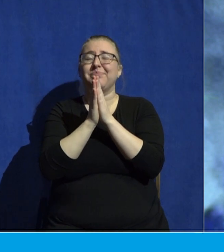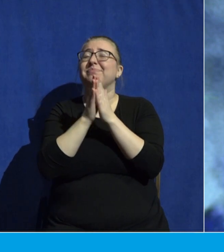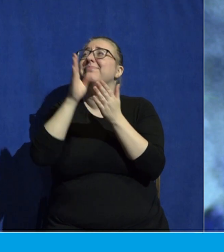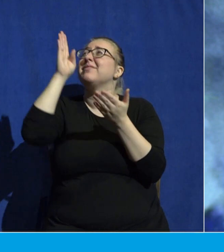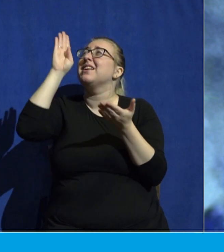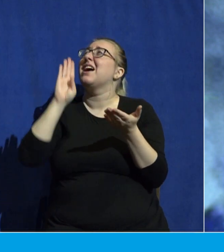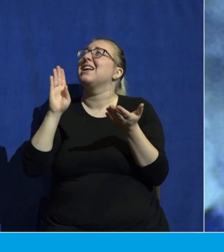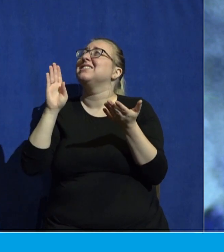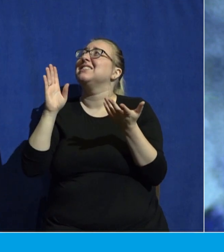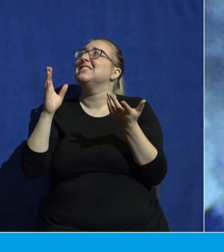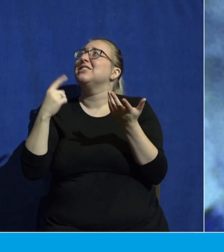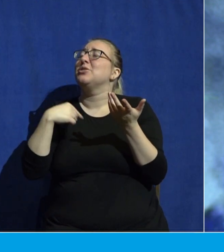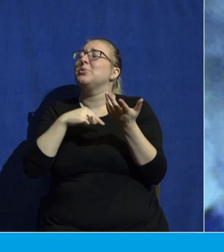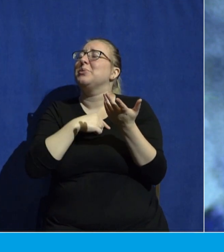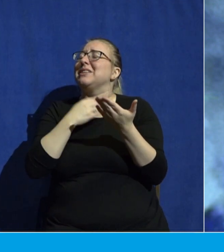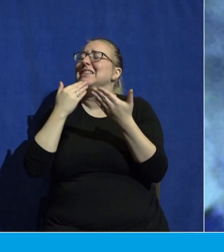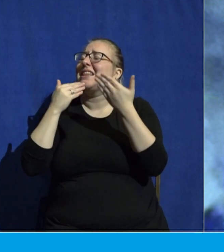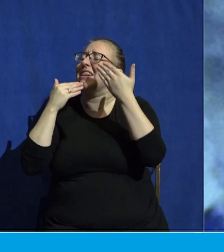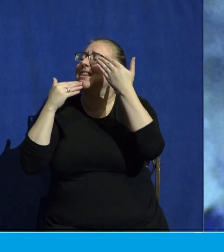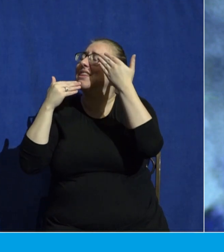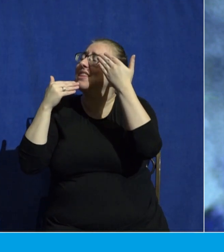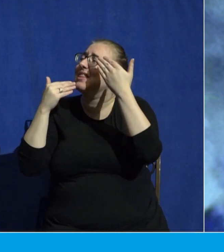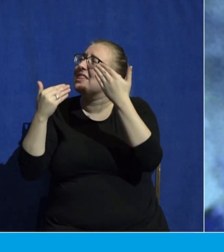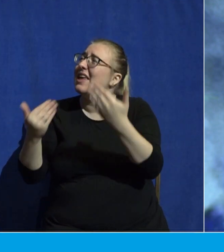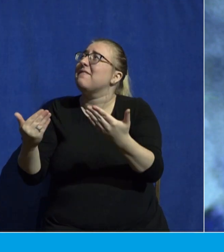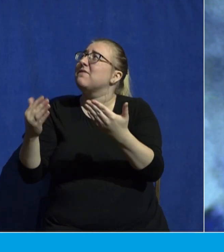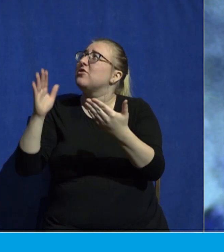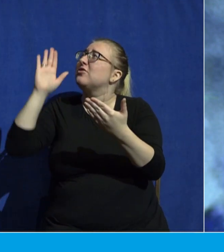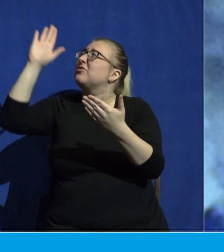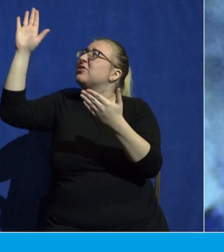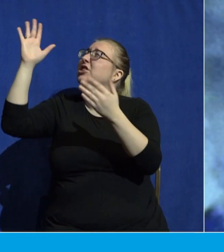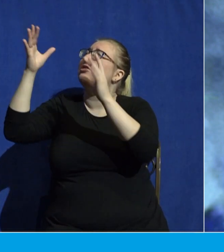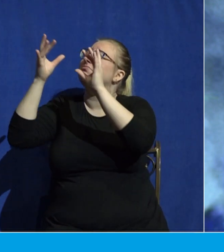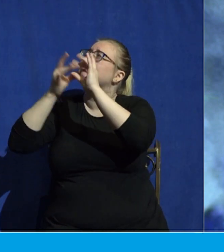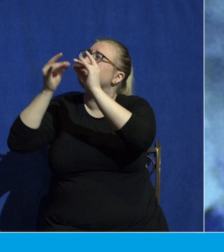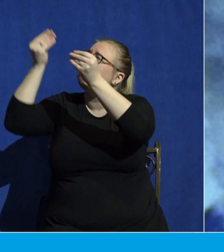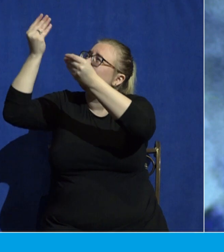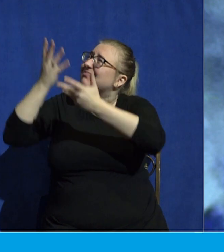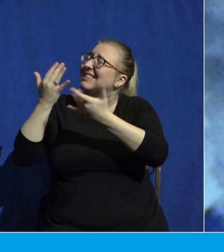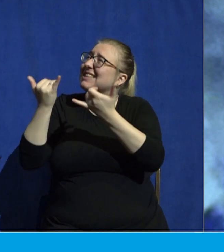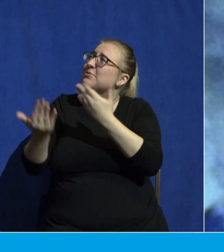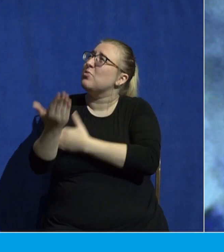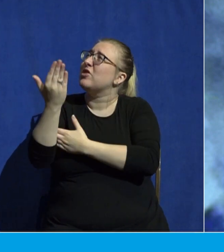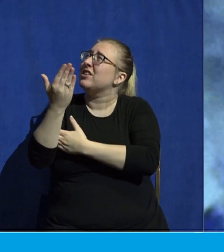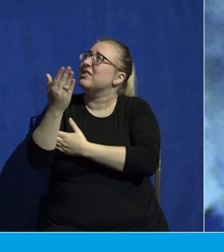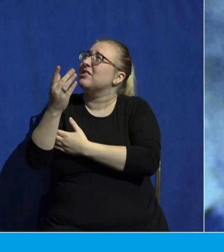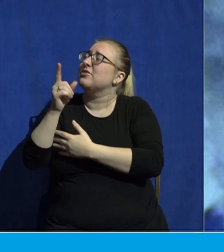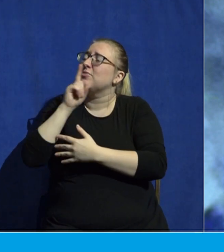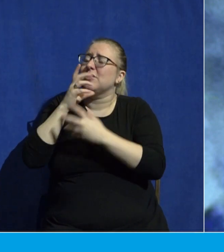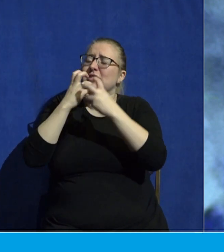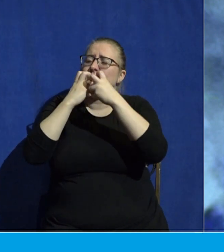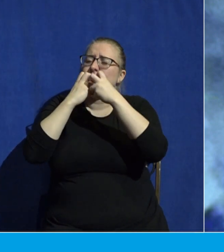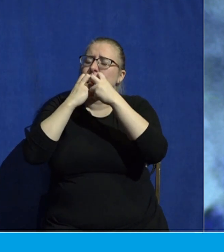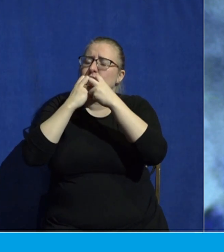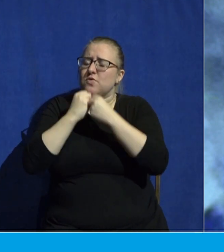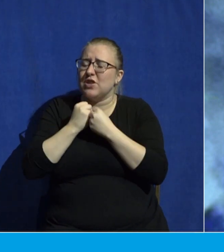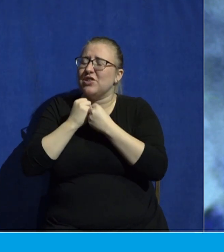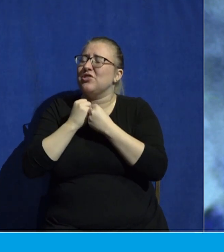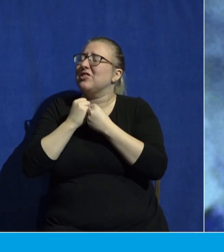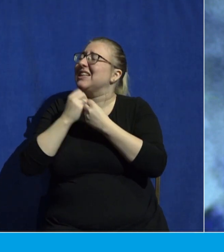so thankful for your word this morning. What a treasure it is. What a glorious gift it is. You